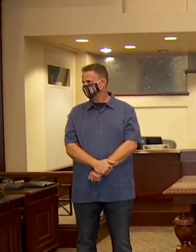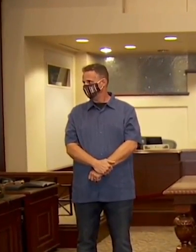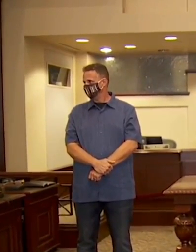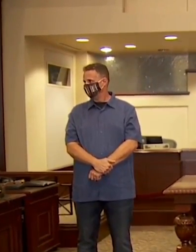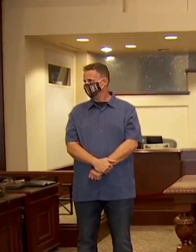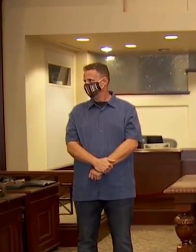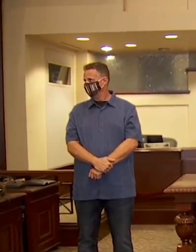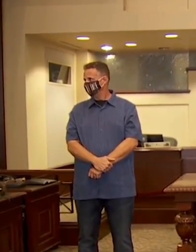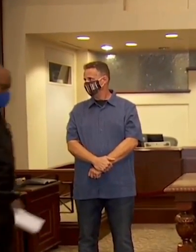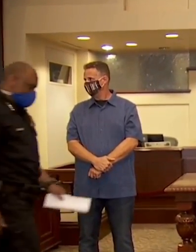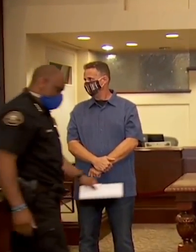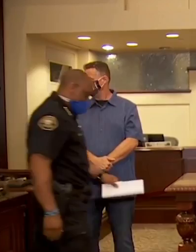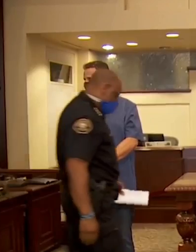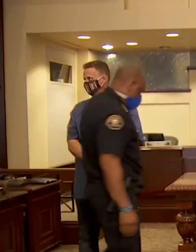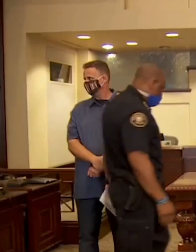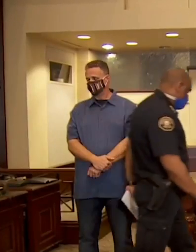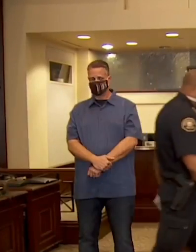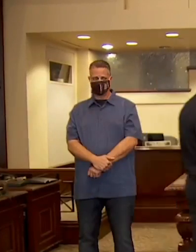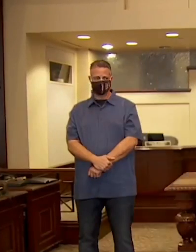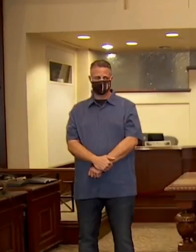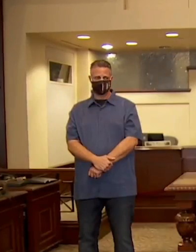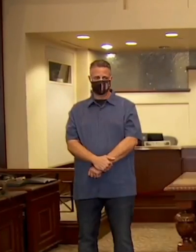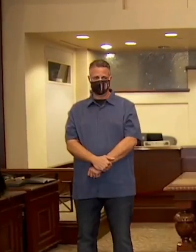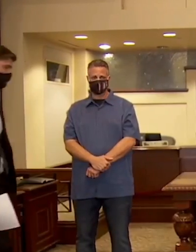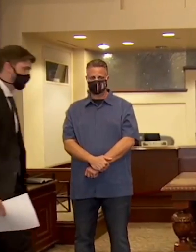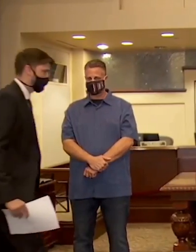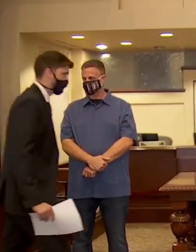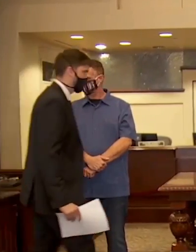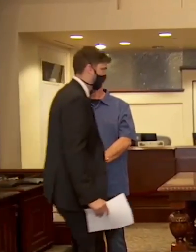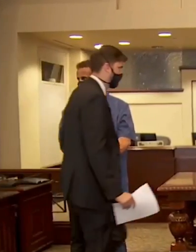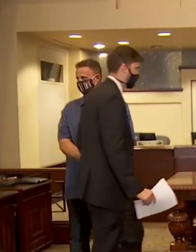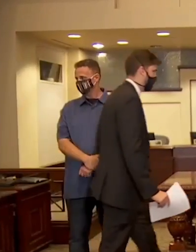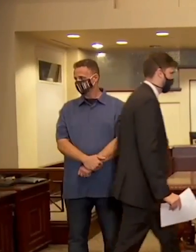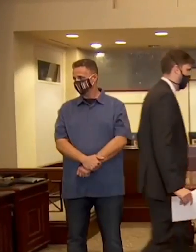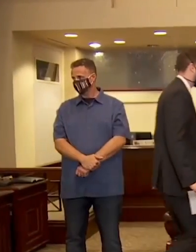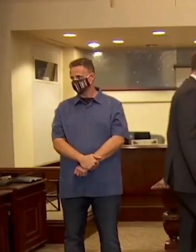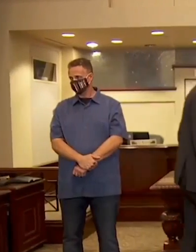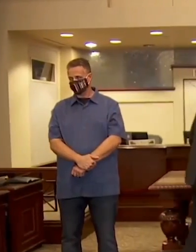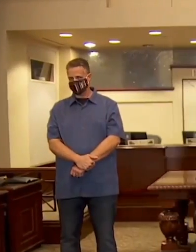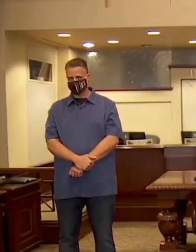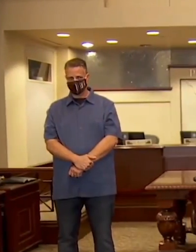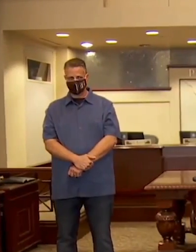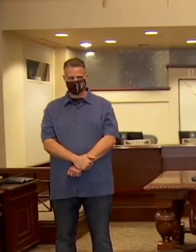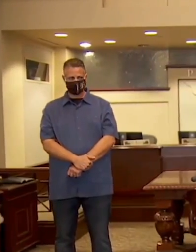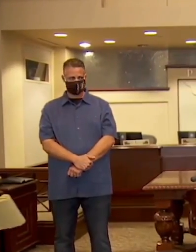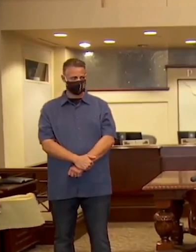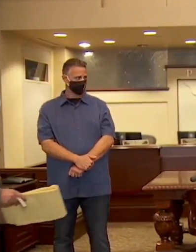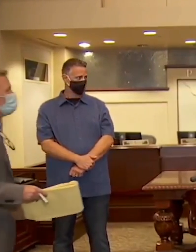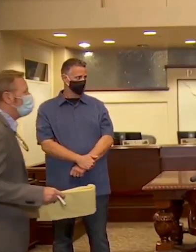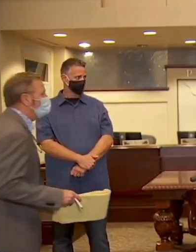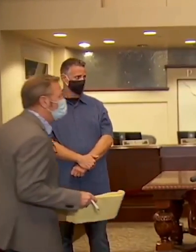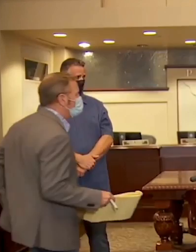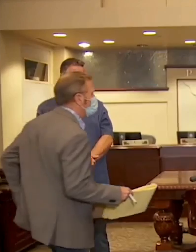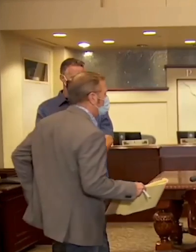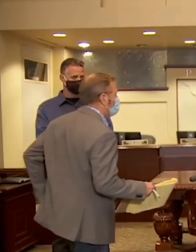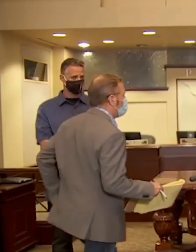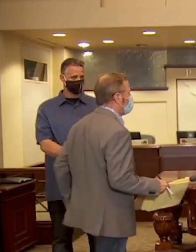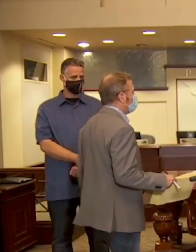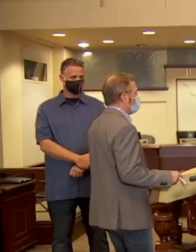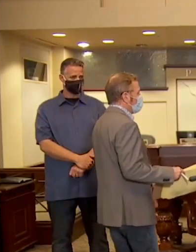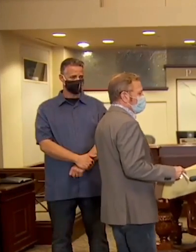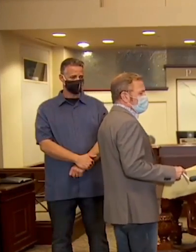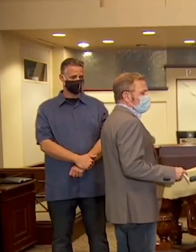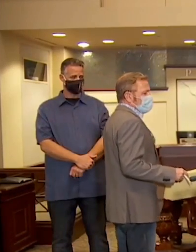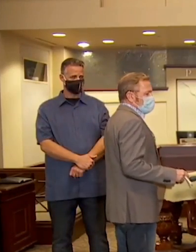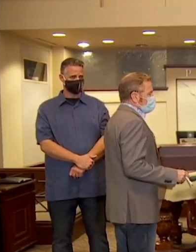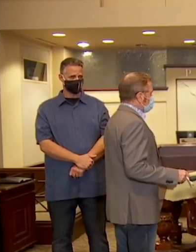months. Democrats called it a conspiracy theory. You know, let's not forget that it was Trump who sent federal forces to try and quell this